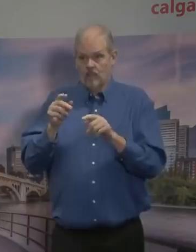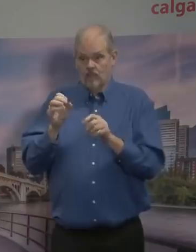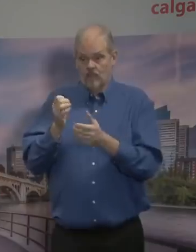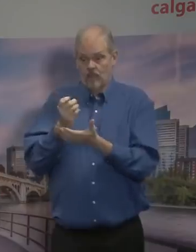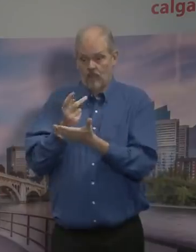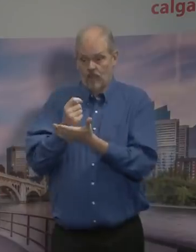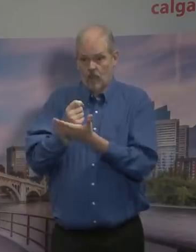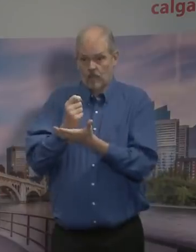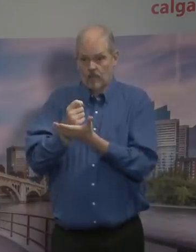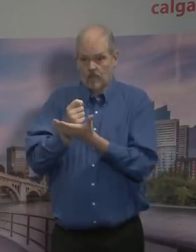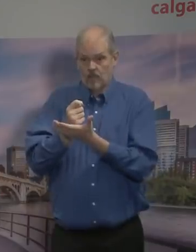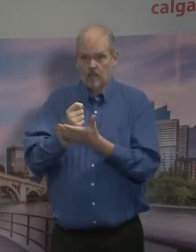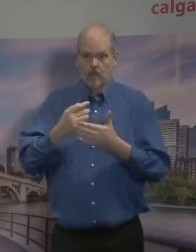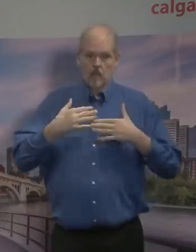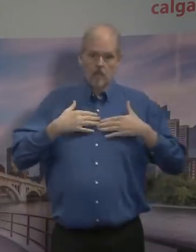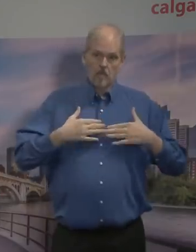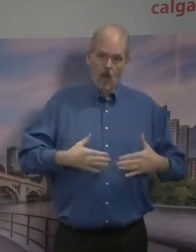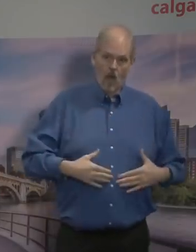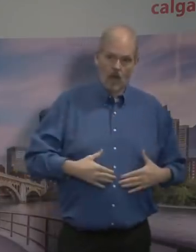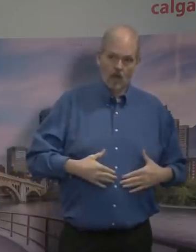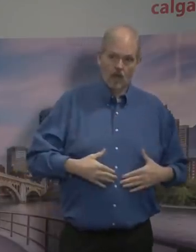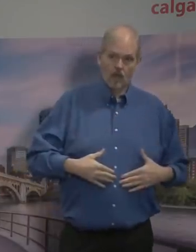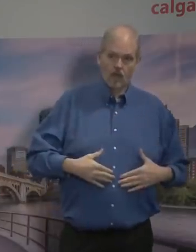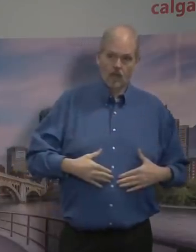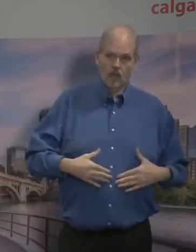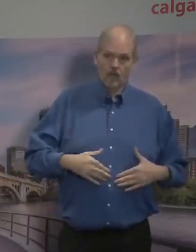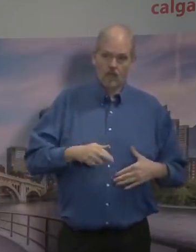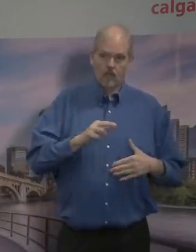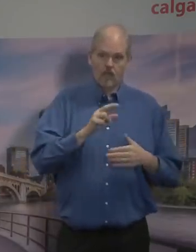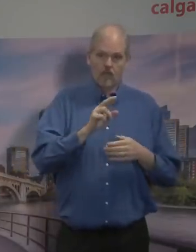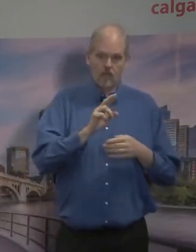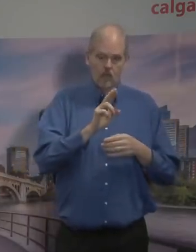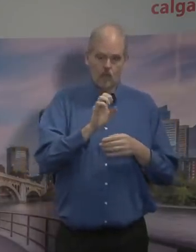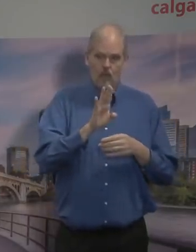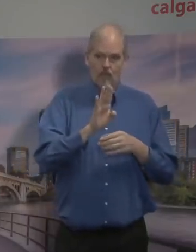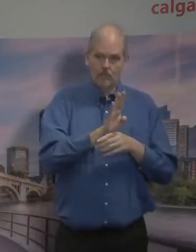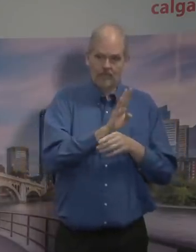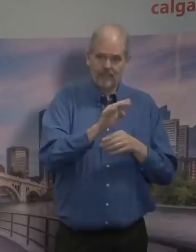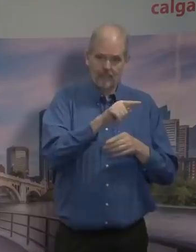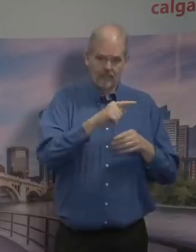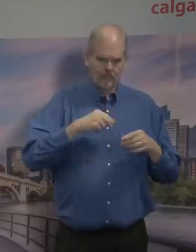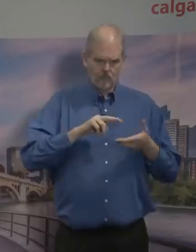But talking about how some of those medical services might want to be accelerated with others.